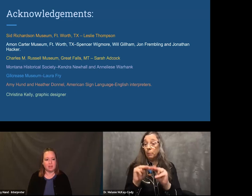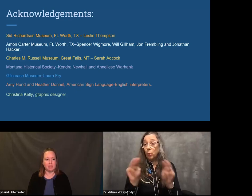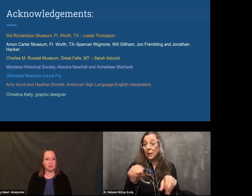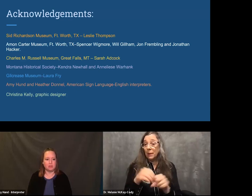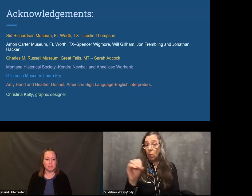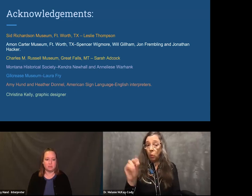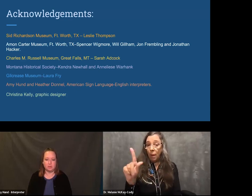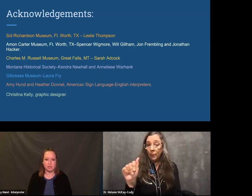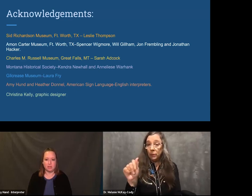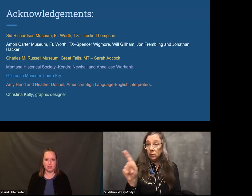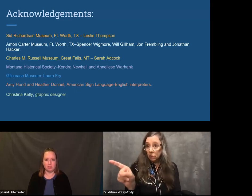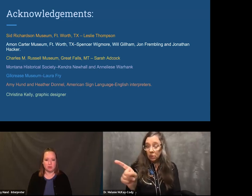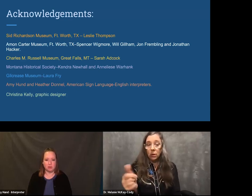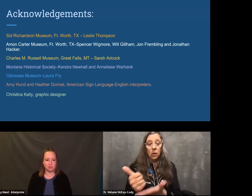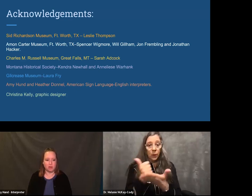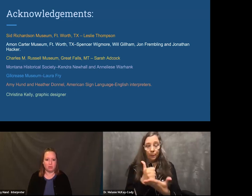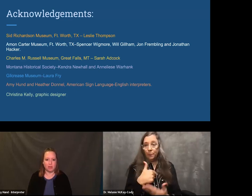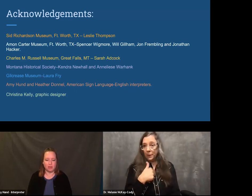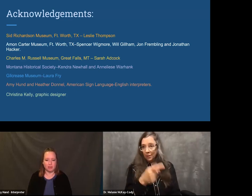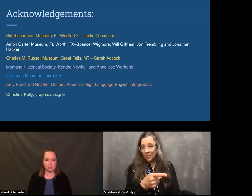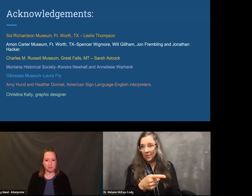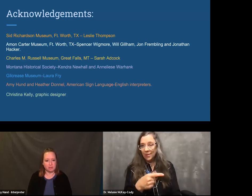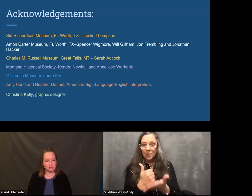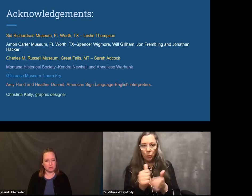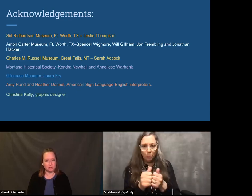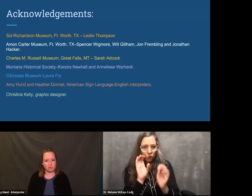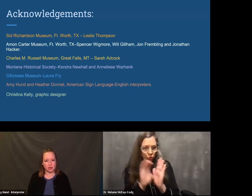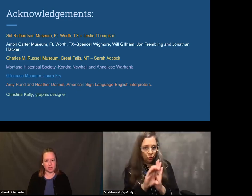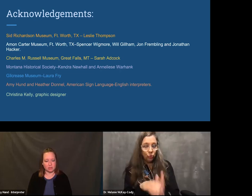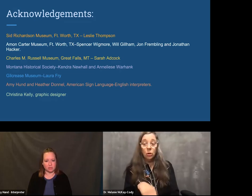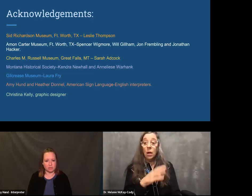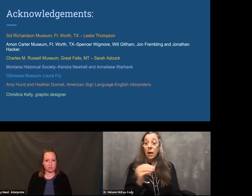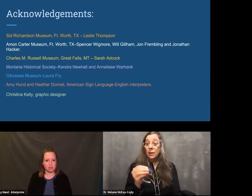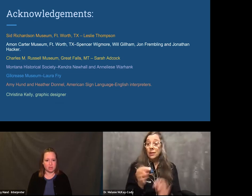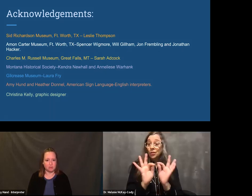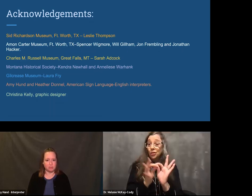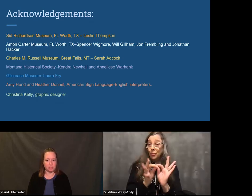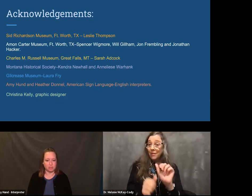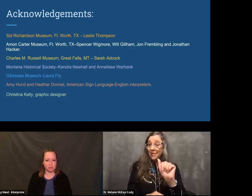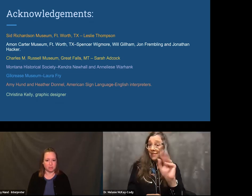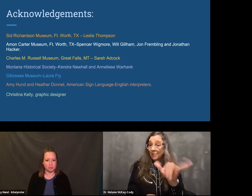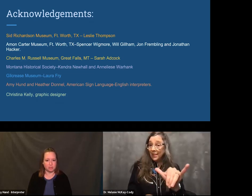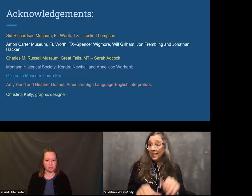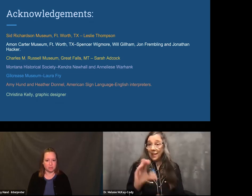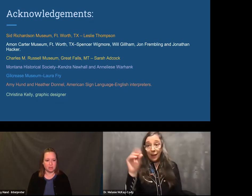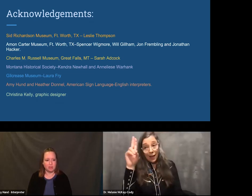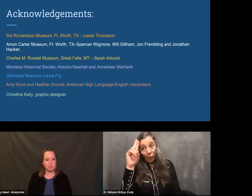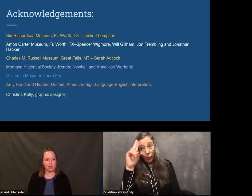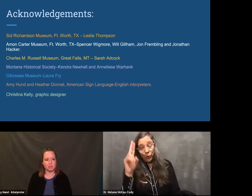The Gilcrease Museum in Oklahoma was of great service to me with pictures.